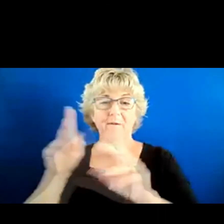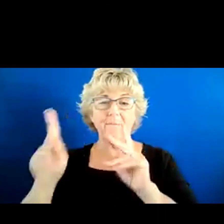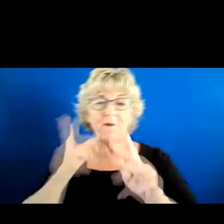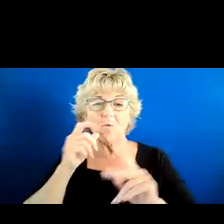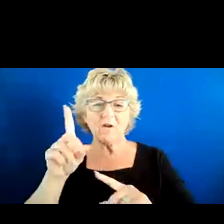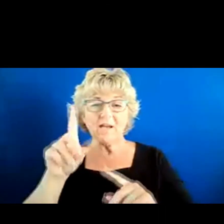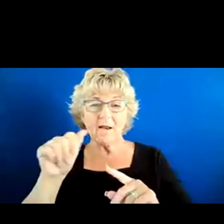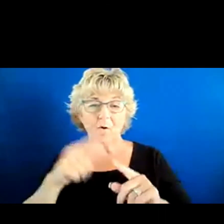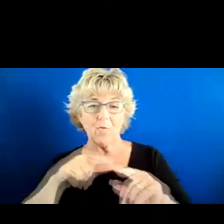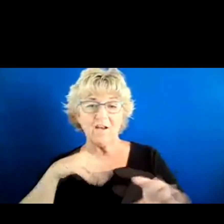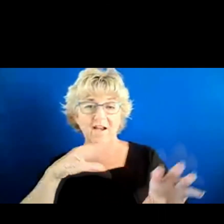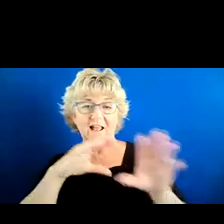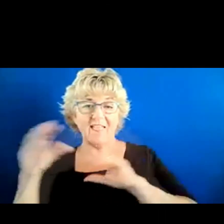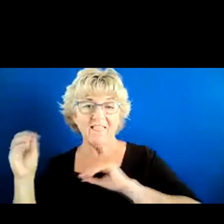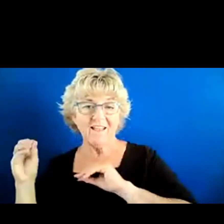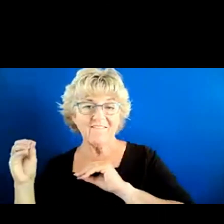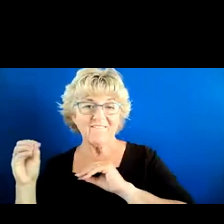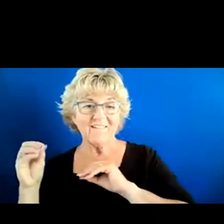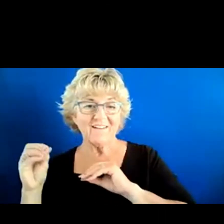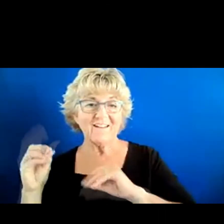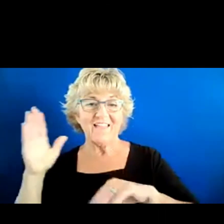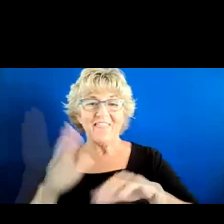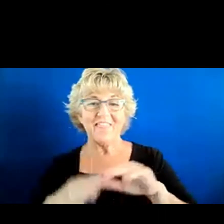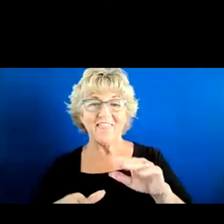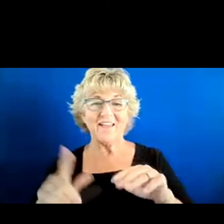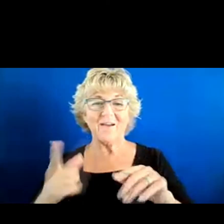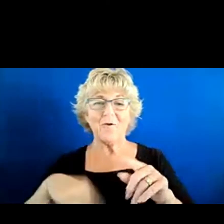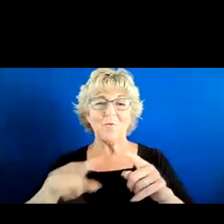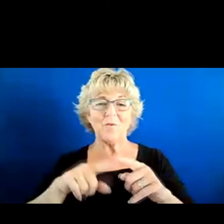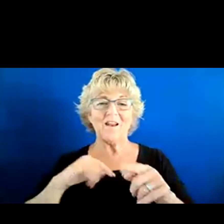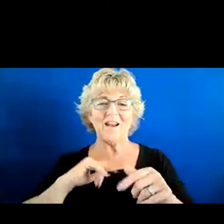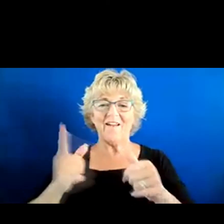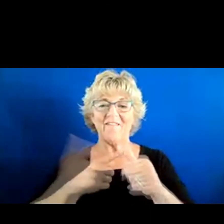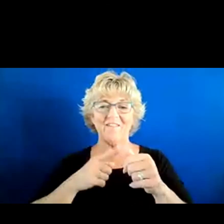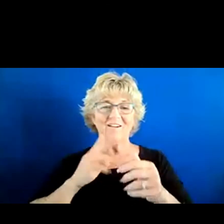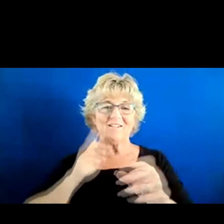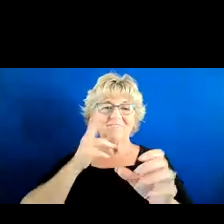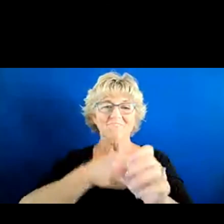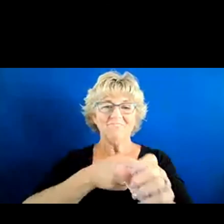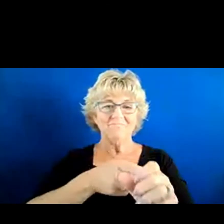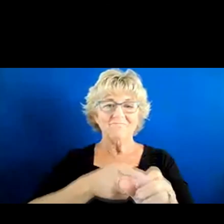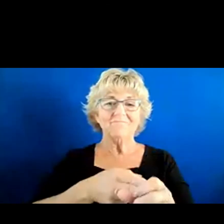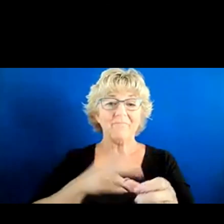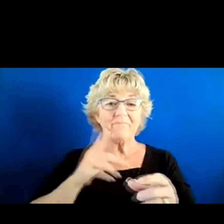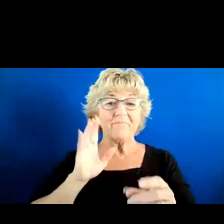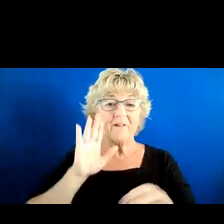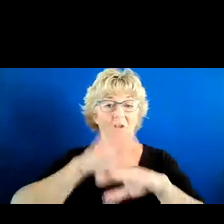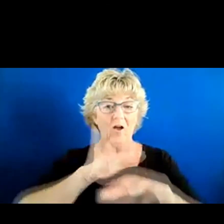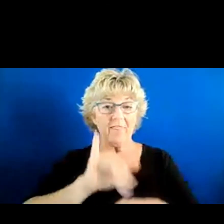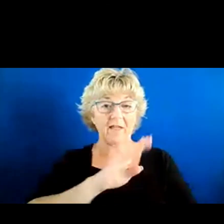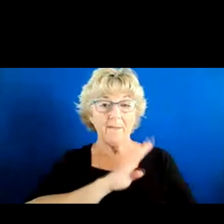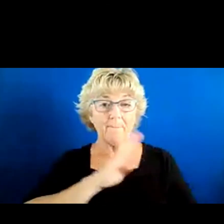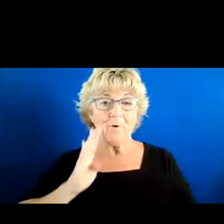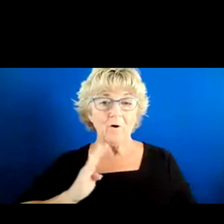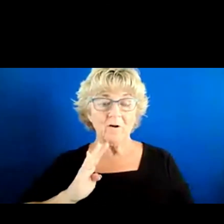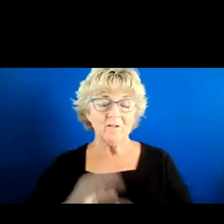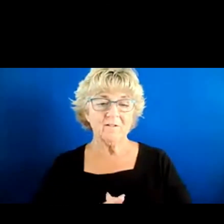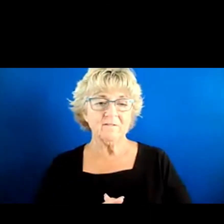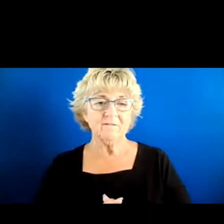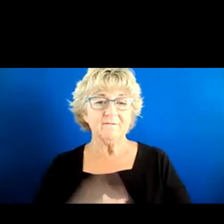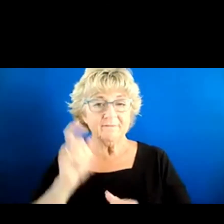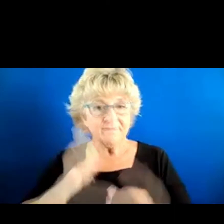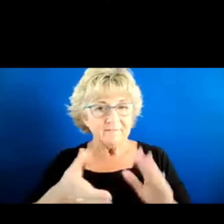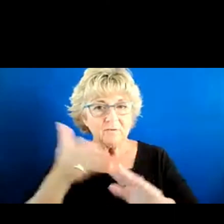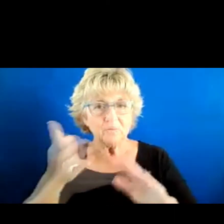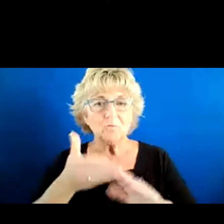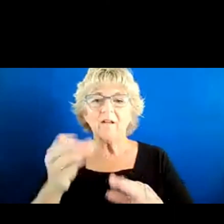when I left AUCD than it had when I started. And in order to get on that board, you had to run. You had to